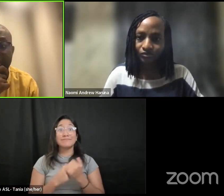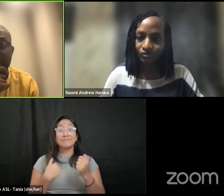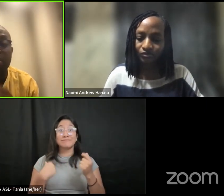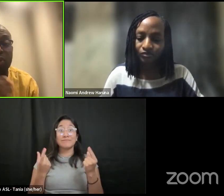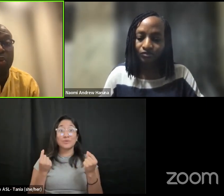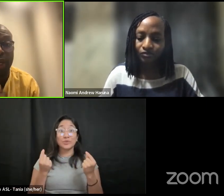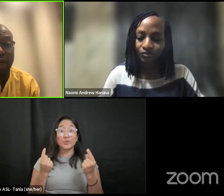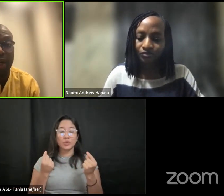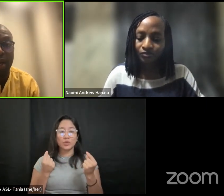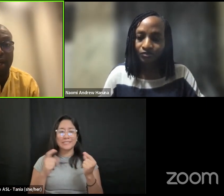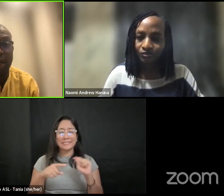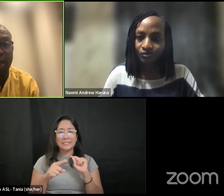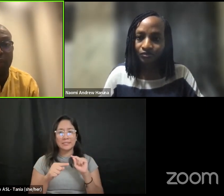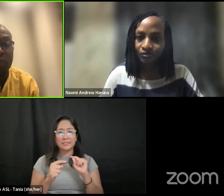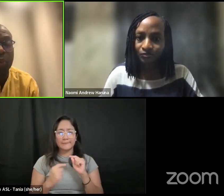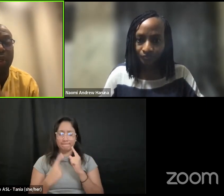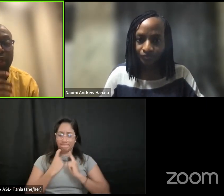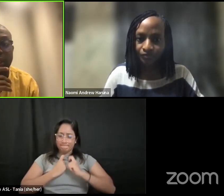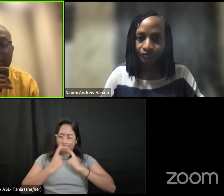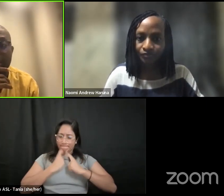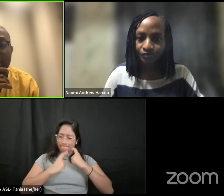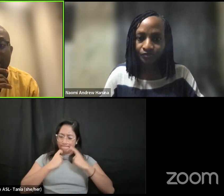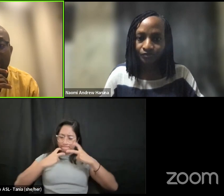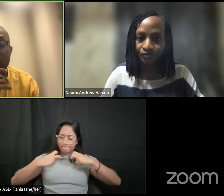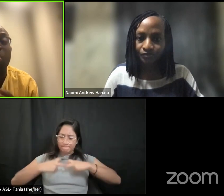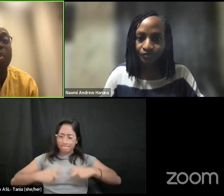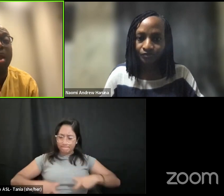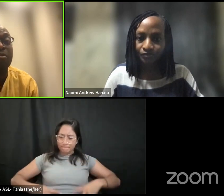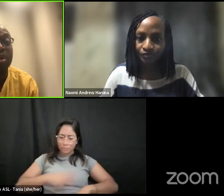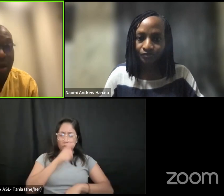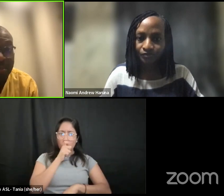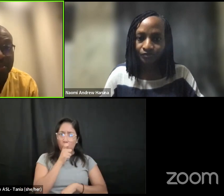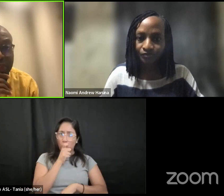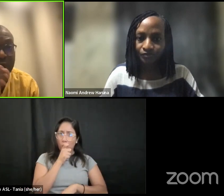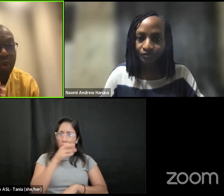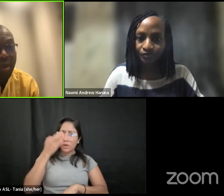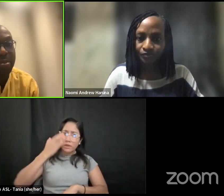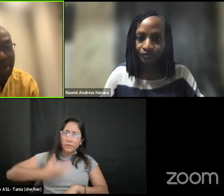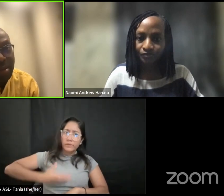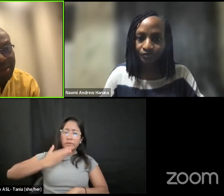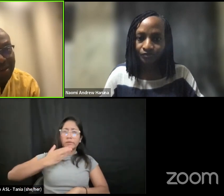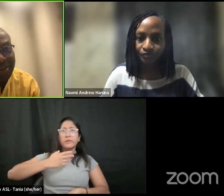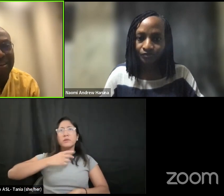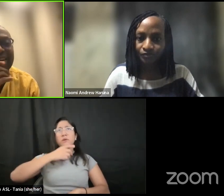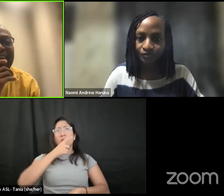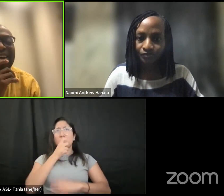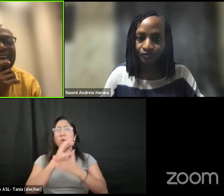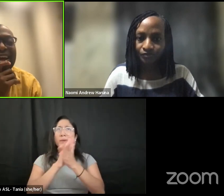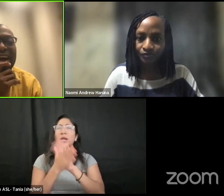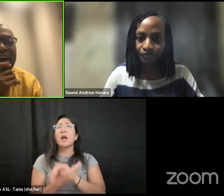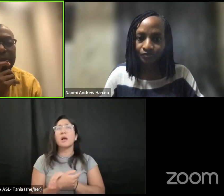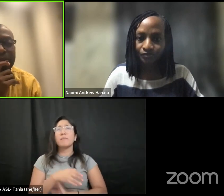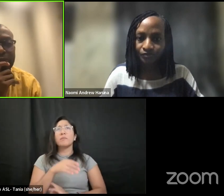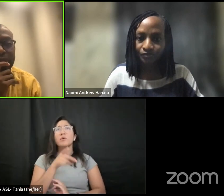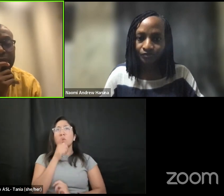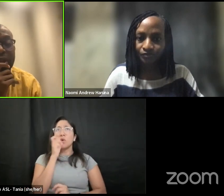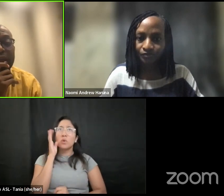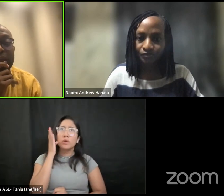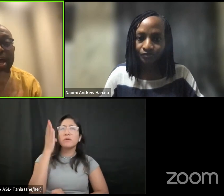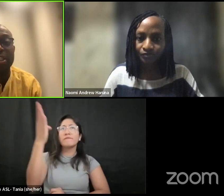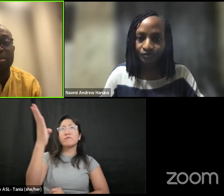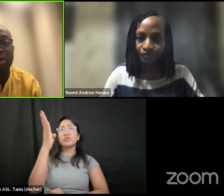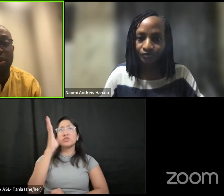ask ourselves who we are uh who we are uh who we have become who we are becoming um